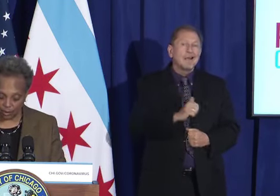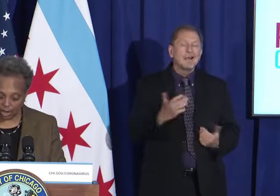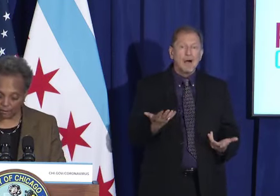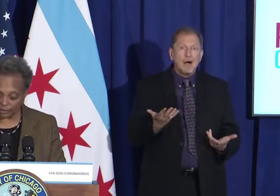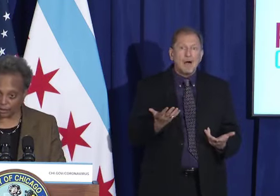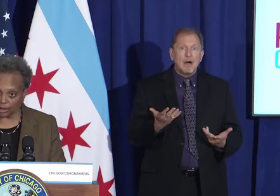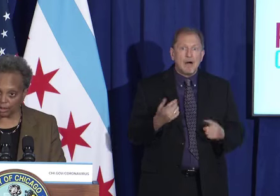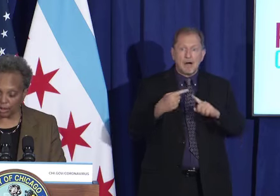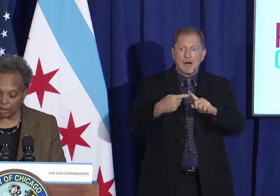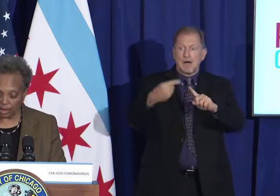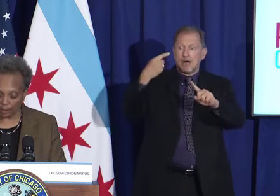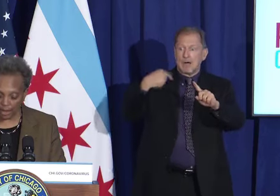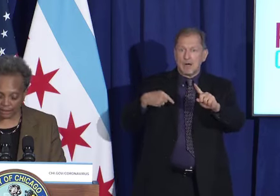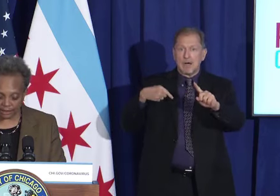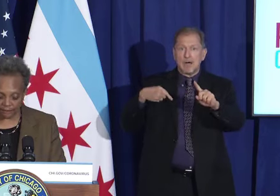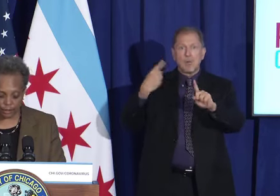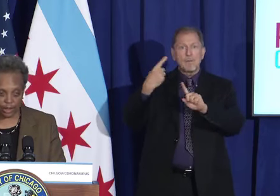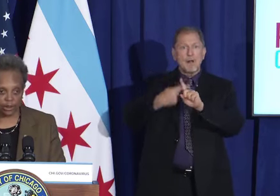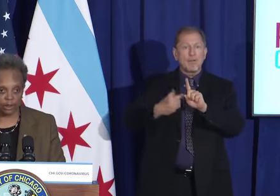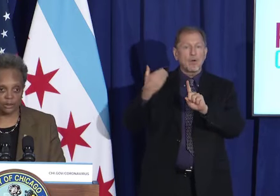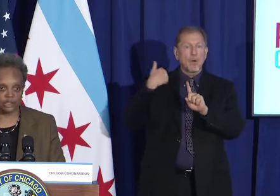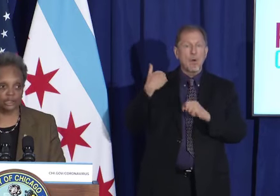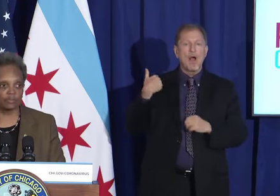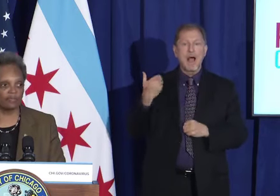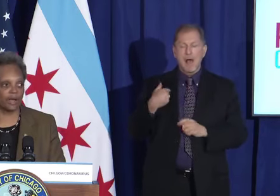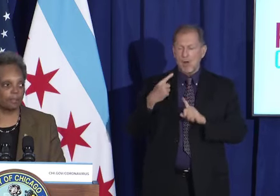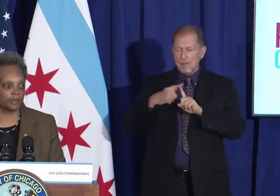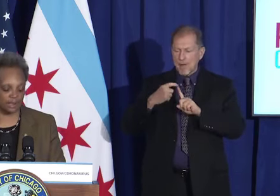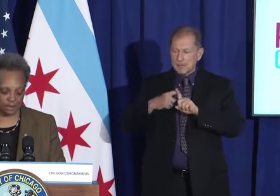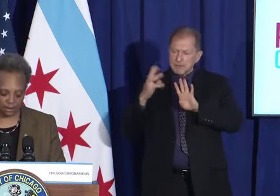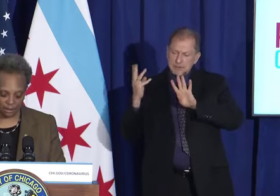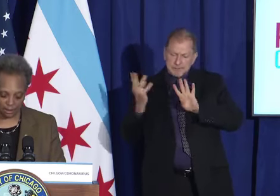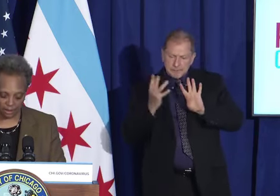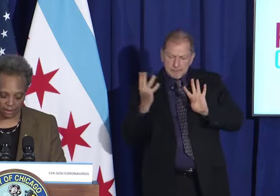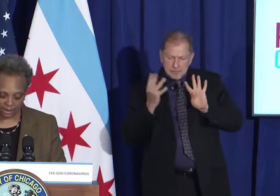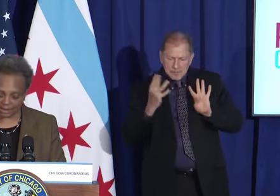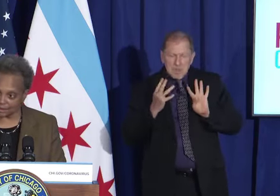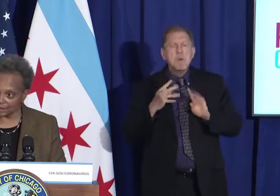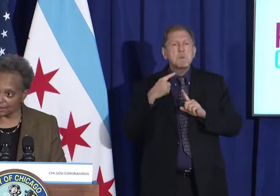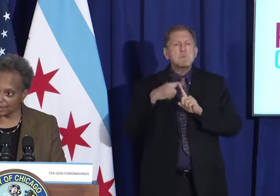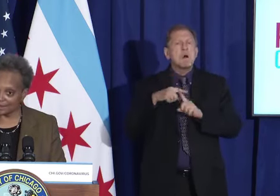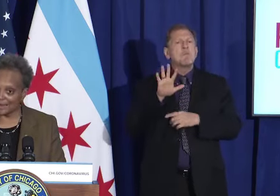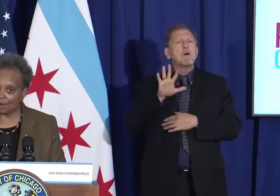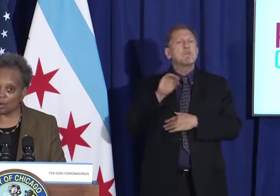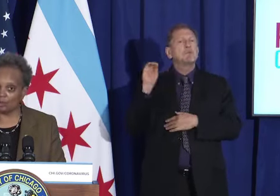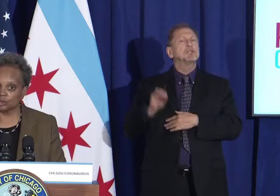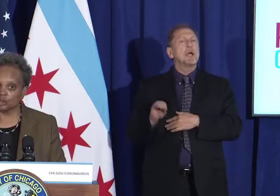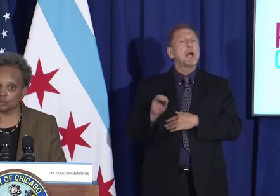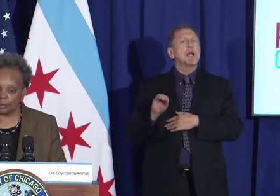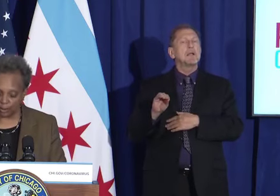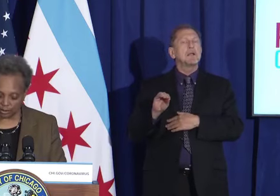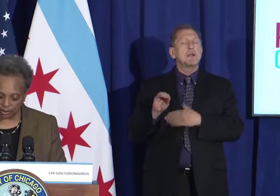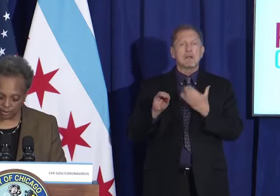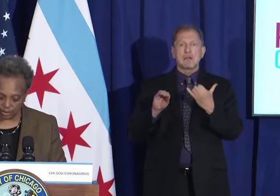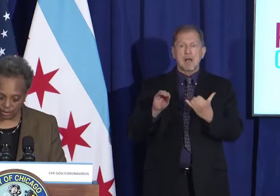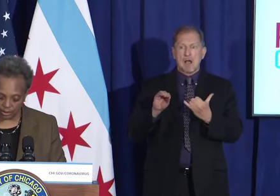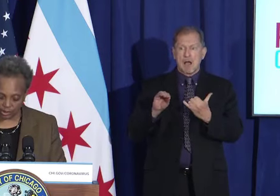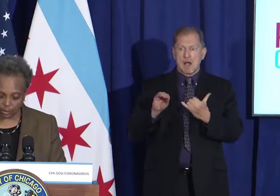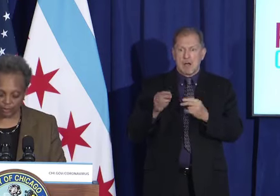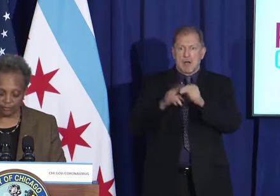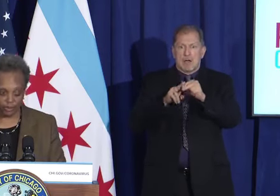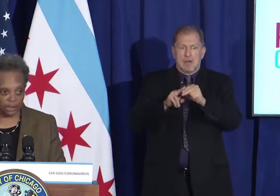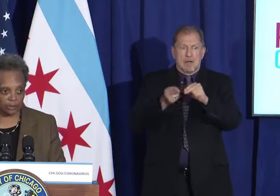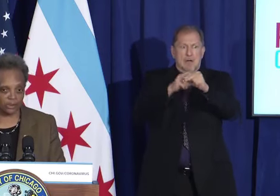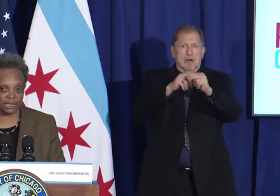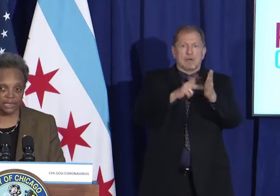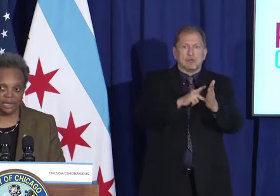Meanwhile, a month ago, our positivity rate was just over 5%. Since then, it's now almost tripled to